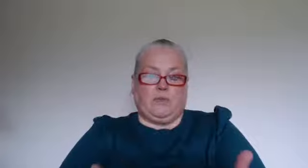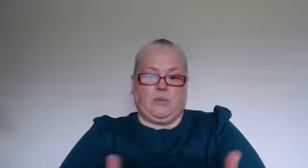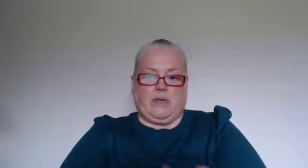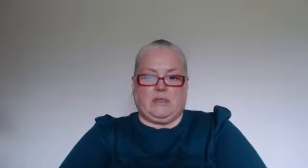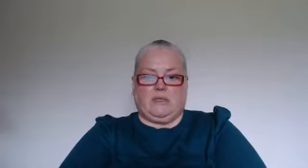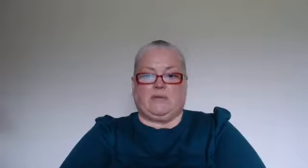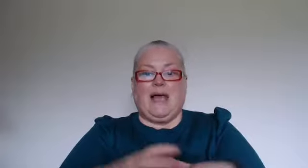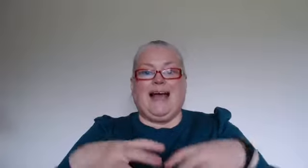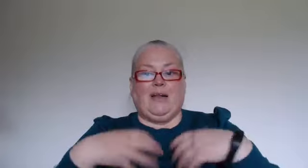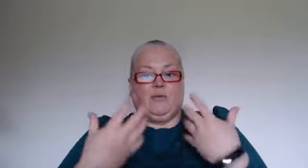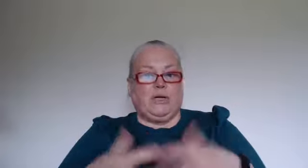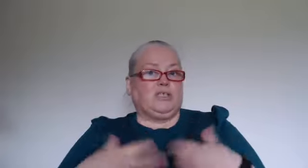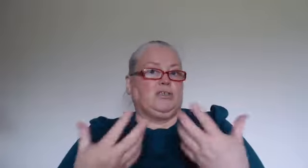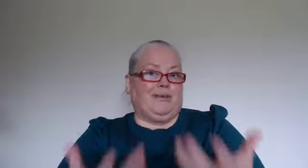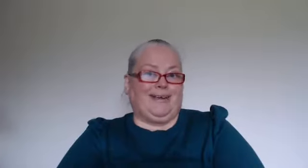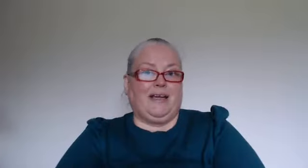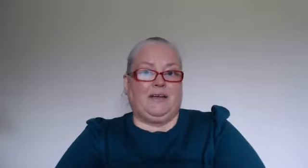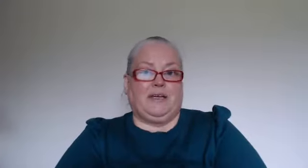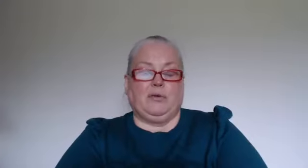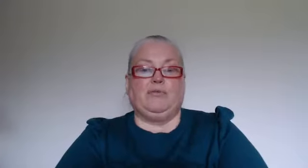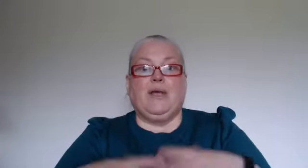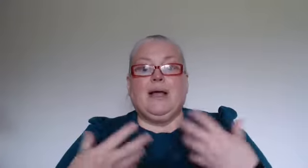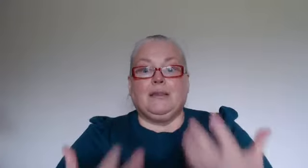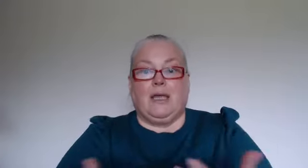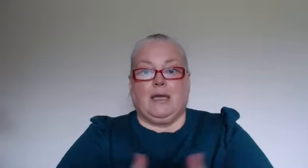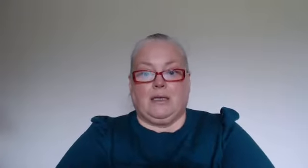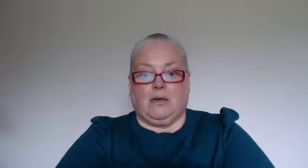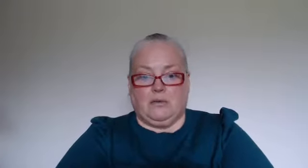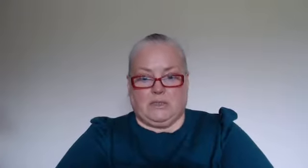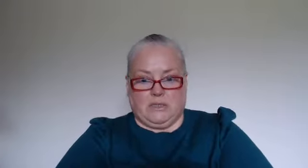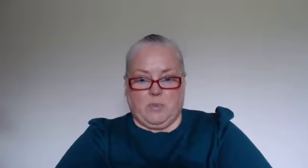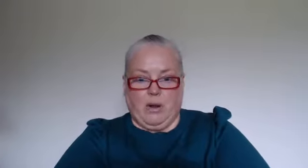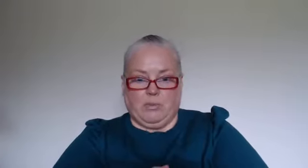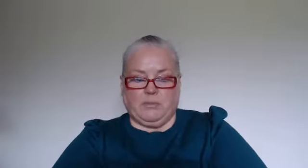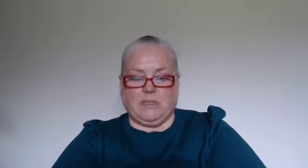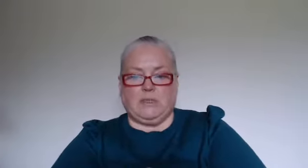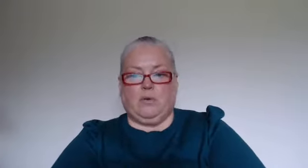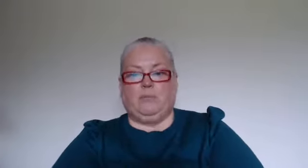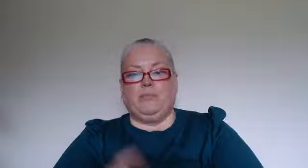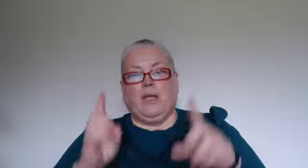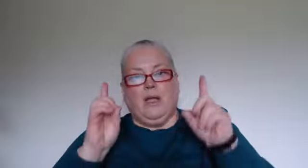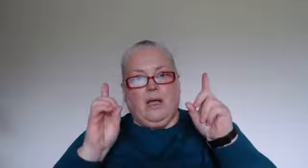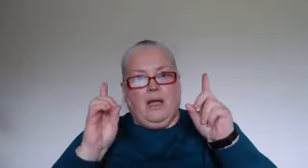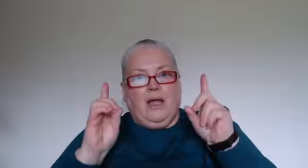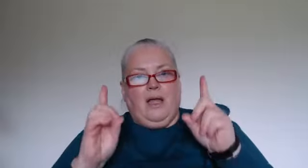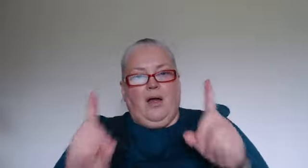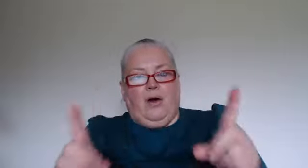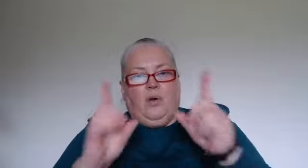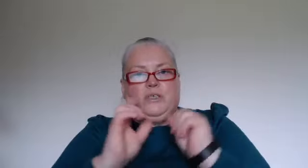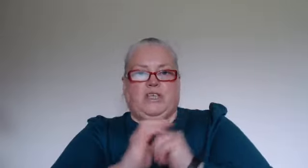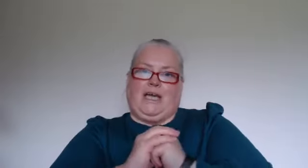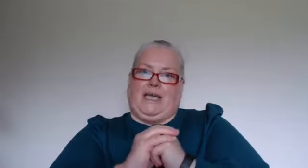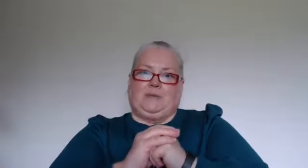express ourselves and if we're not doing it clearly enough then it causes us problems. So always check in